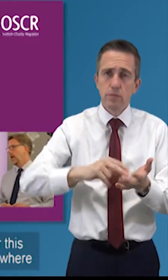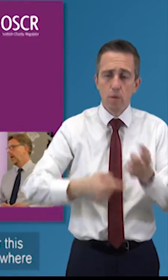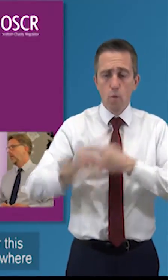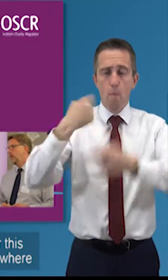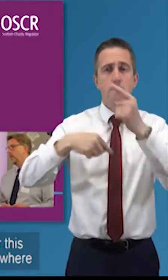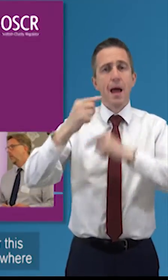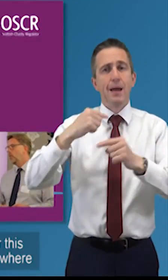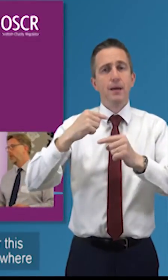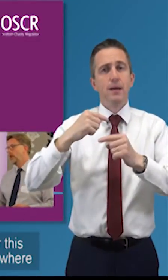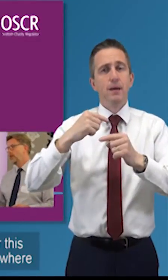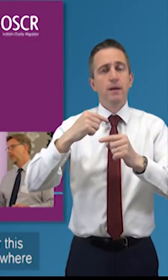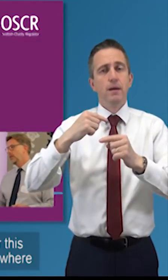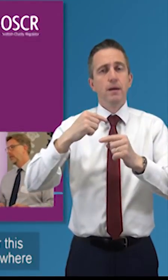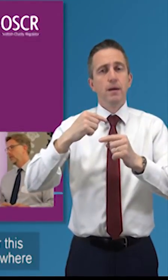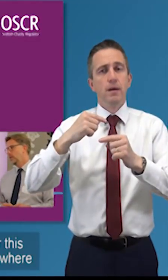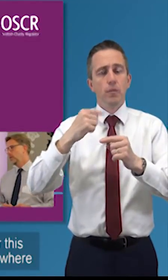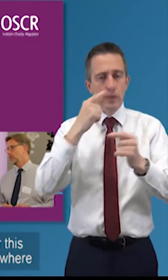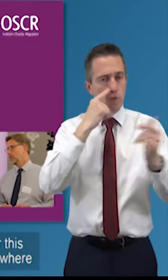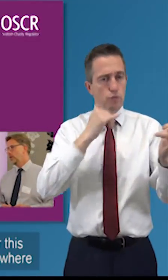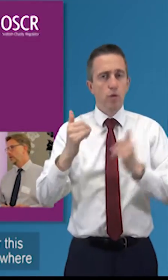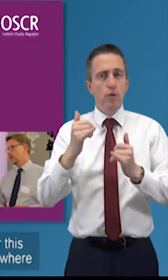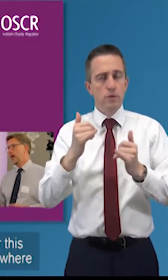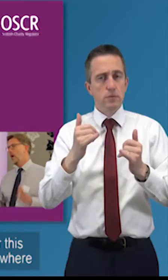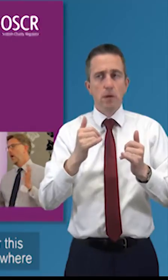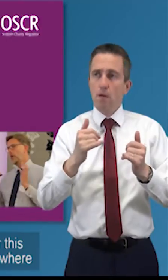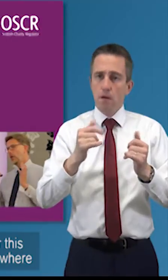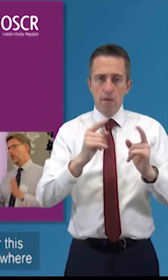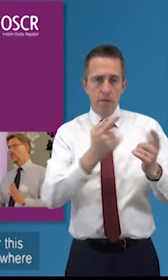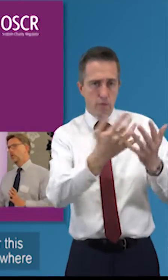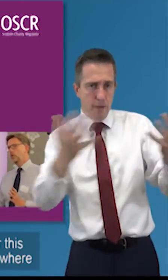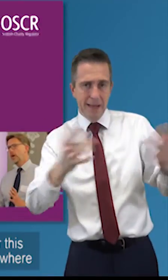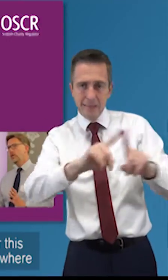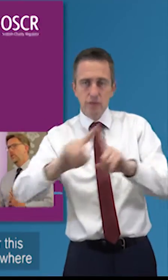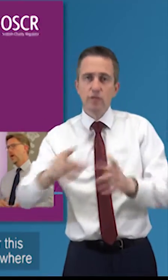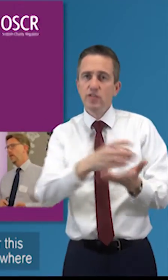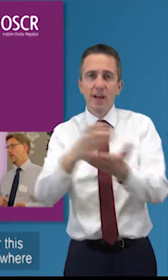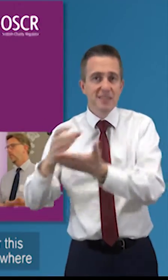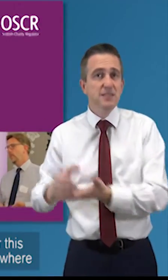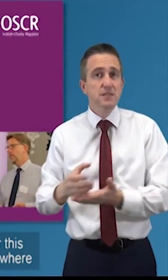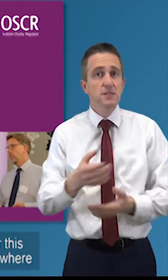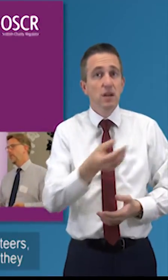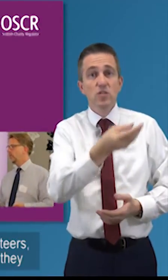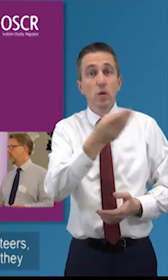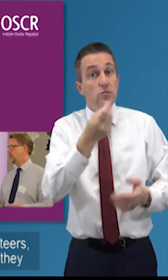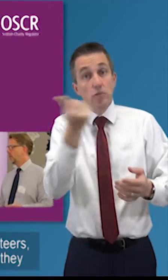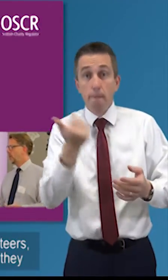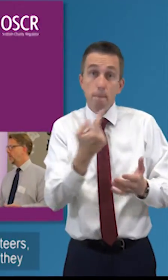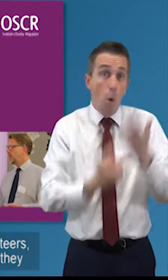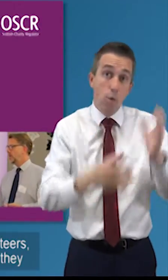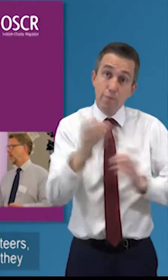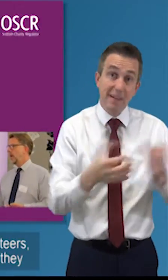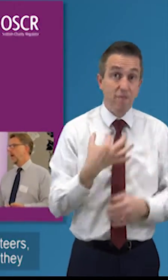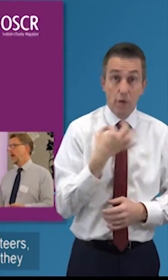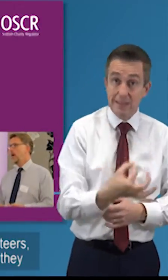the uh the profile of the sector that the mooring showed there got a lot of small charities where there won't be employees there may be some